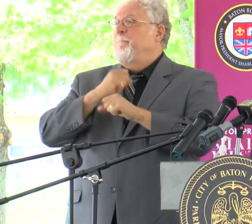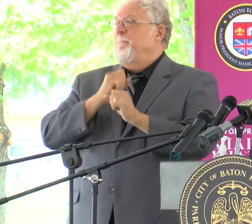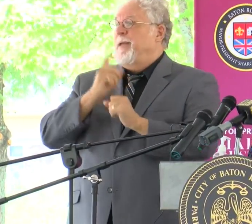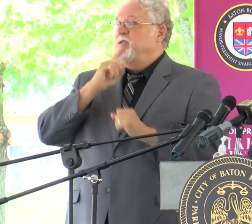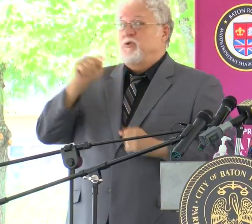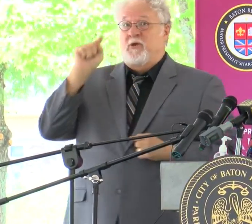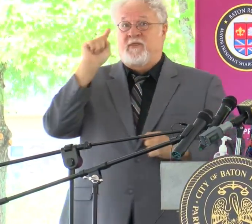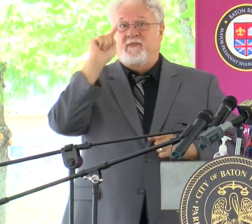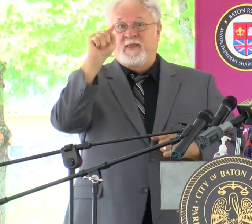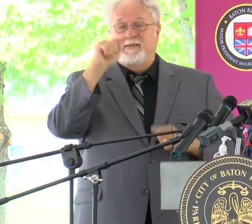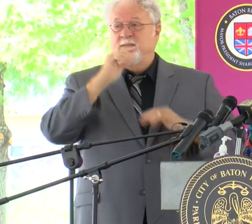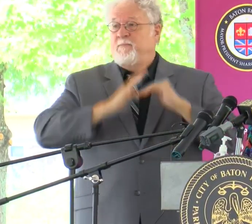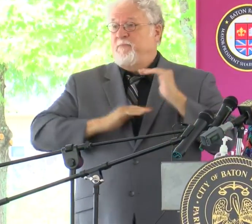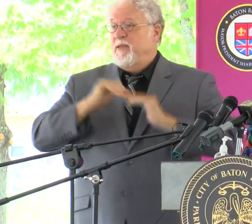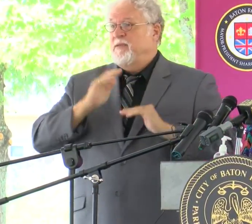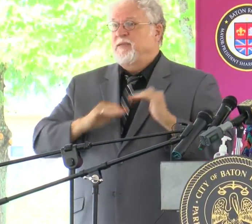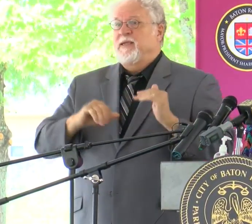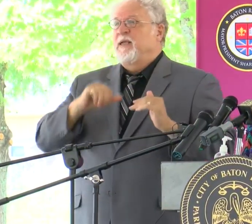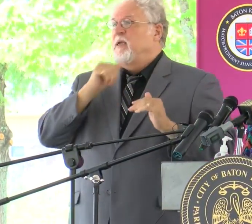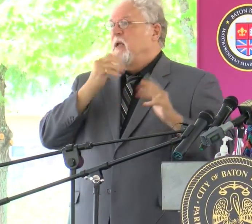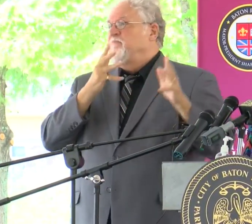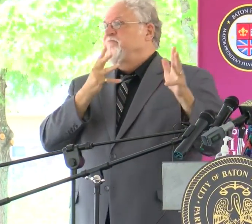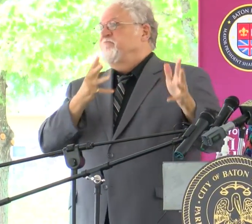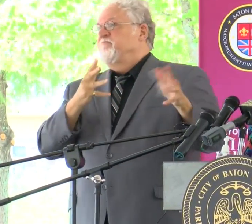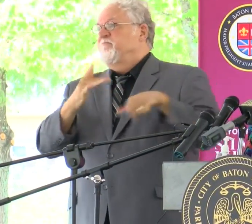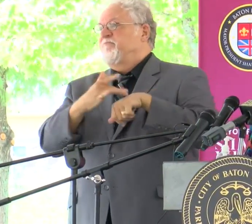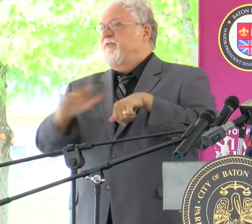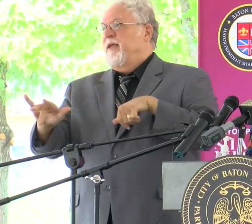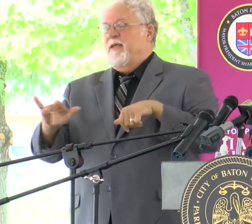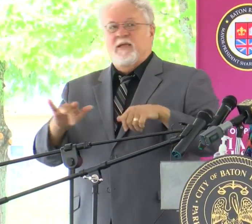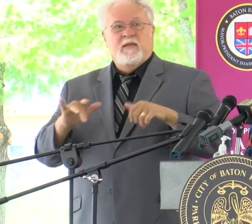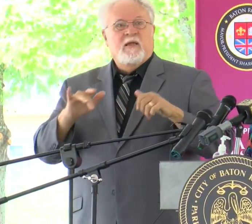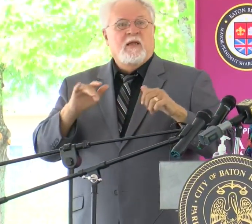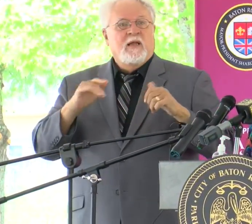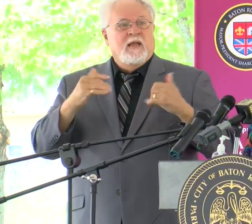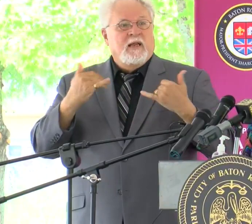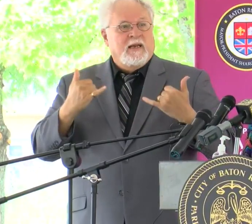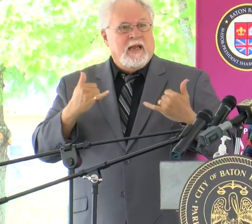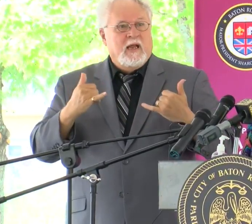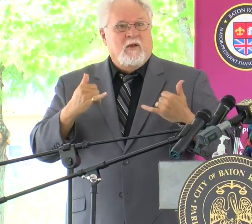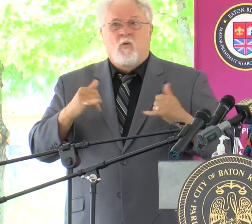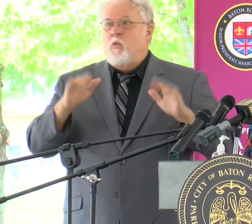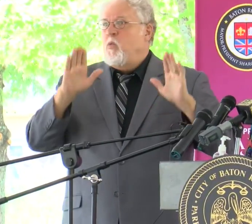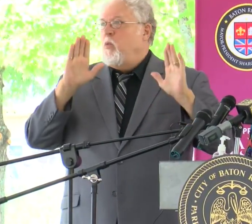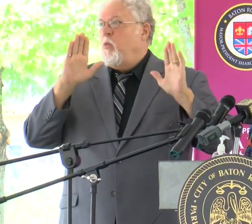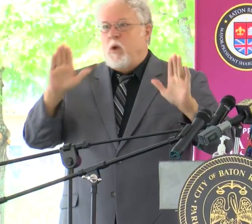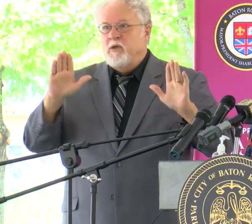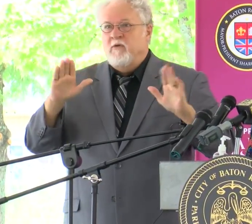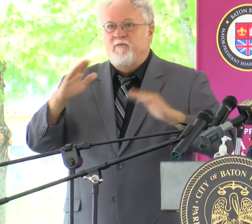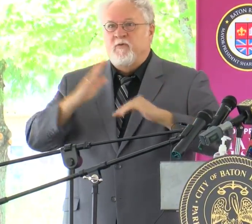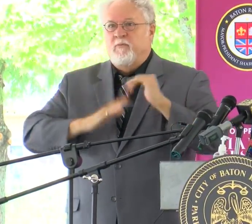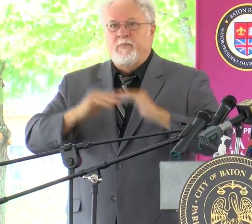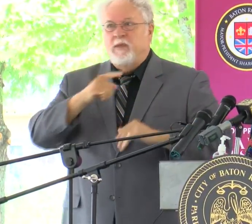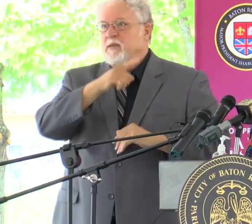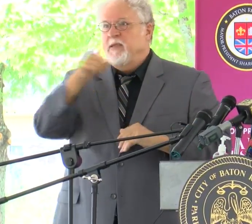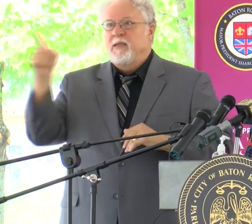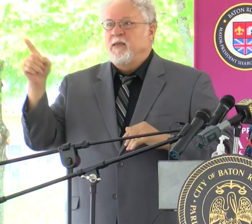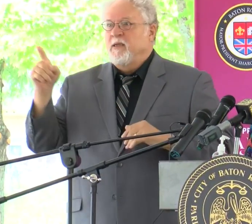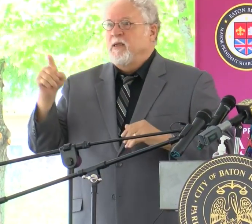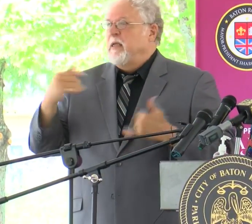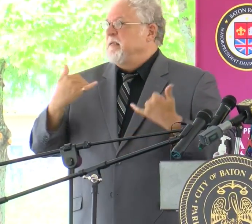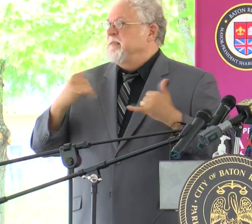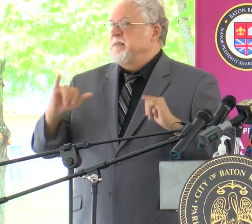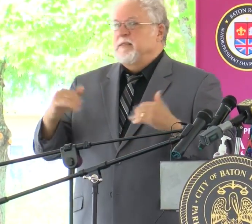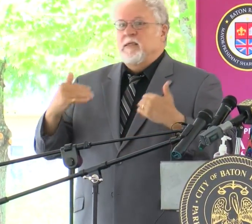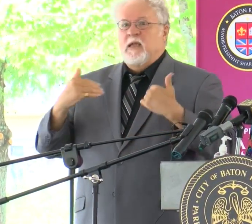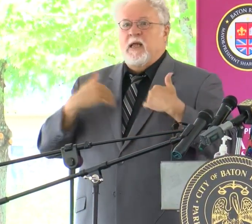this building would not remain vacant, and as you can see, it is a wonderful building that still